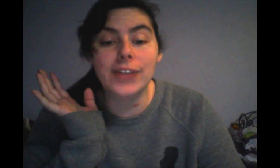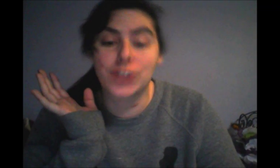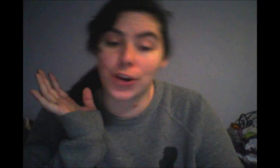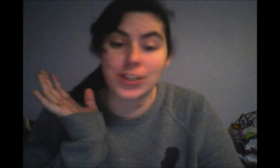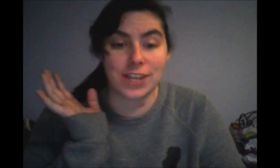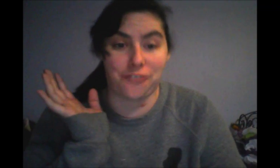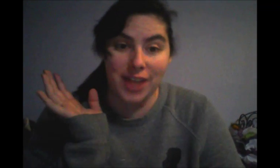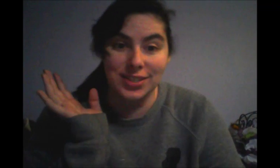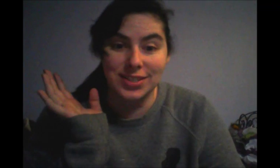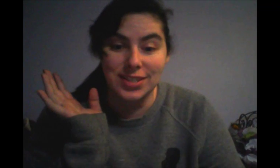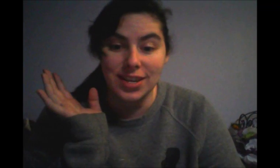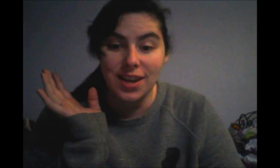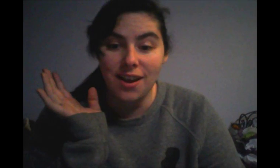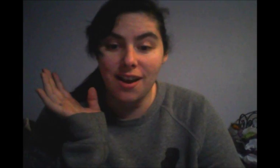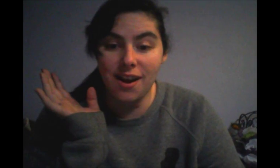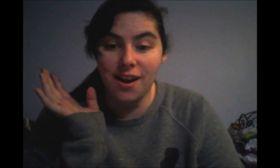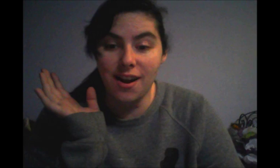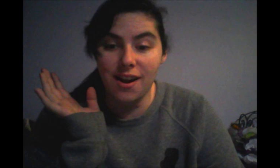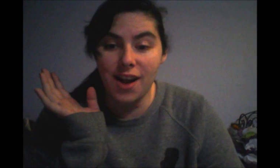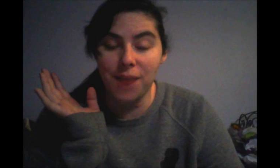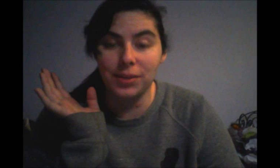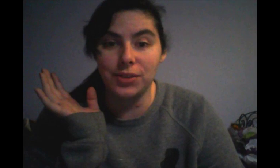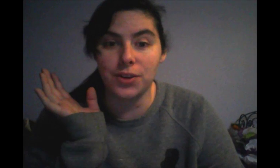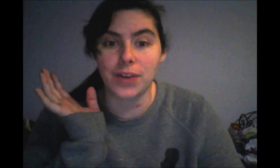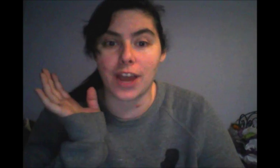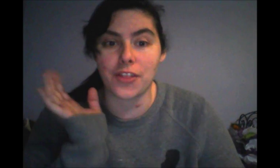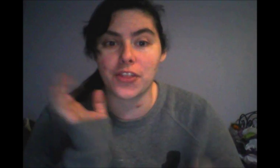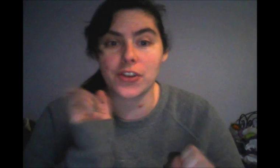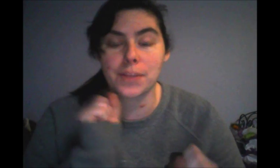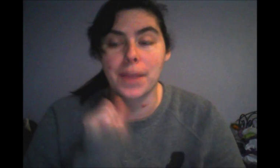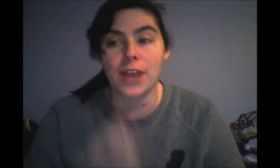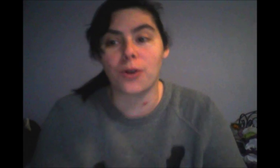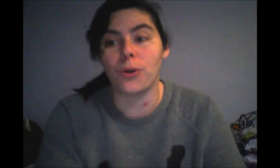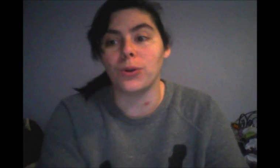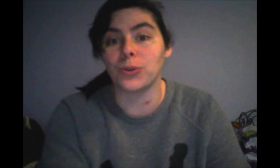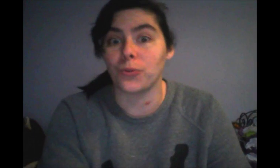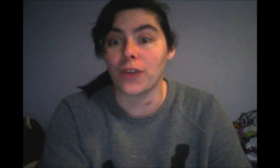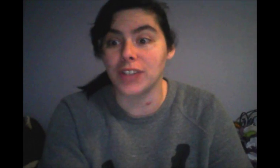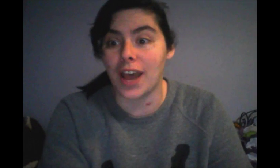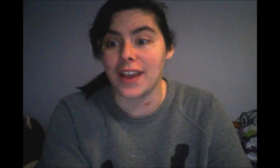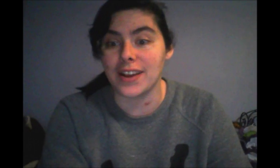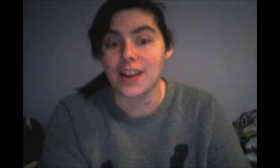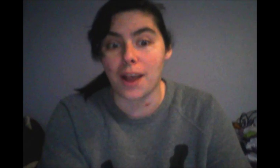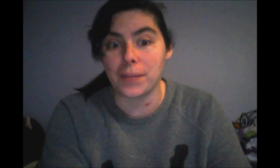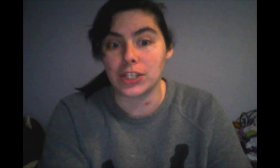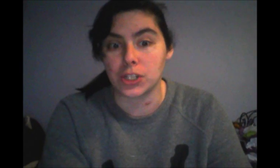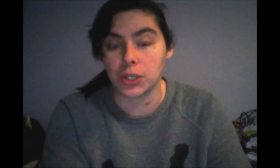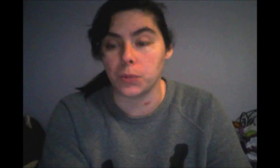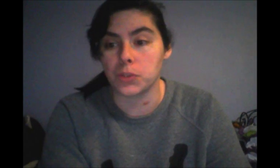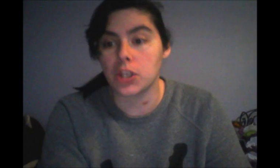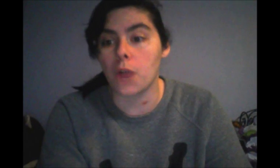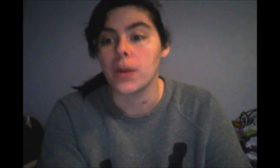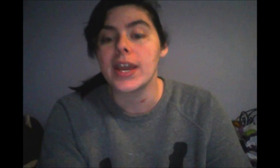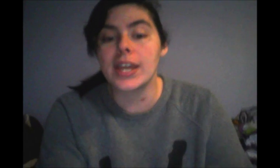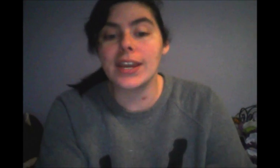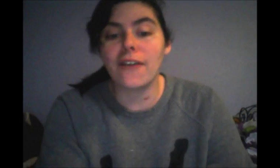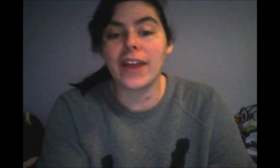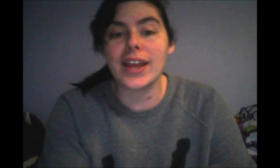Jersey friends, uh, I'm letting you know now that there's a band called Rebel 9, coming to you. So, here is